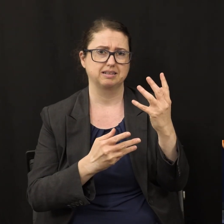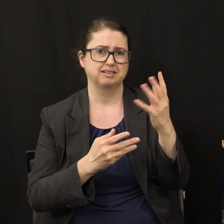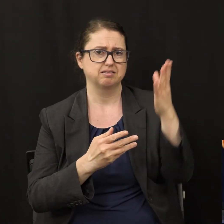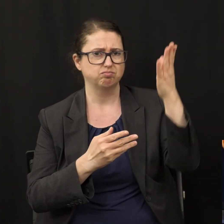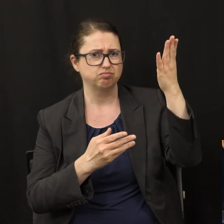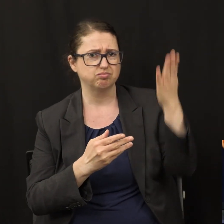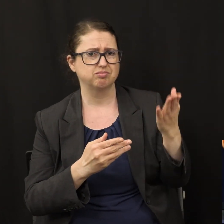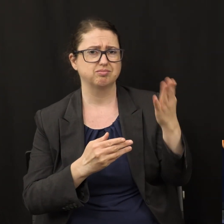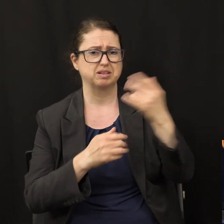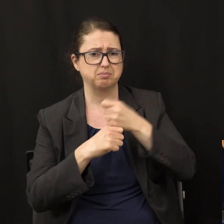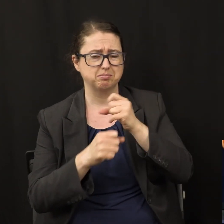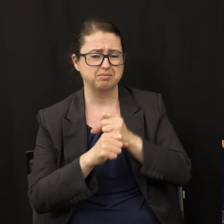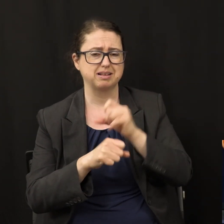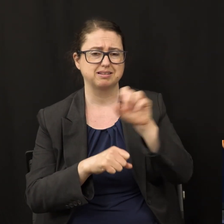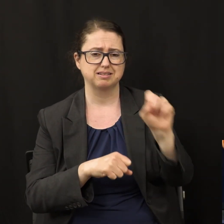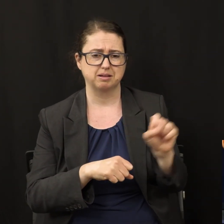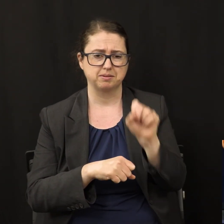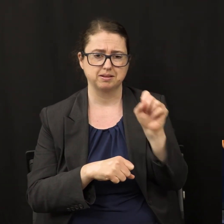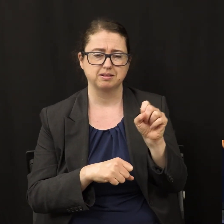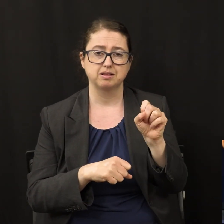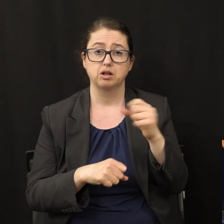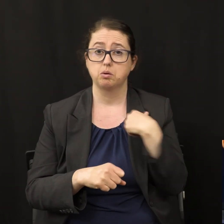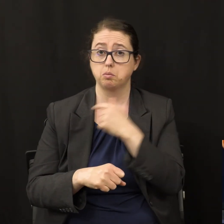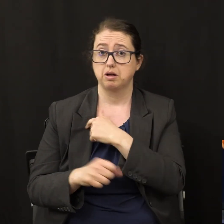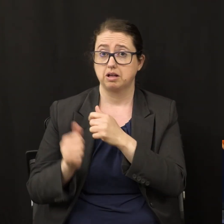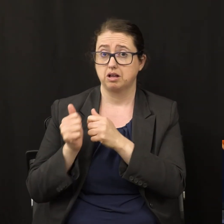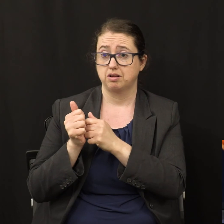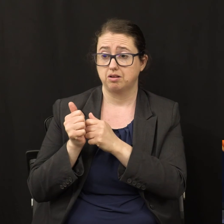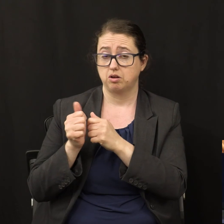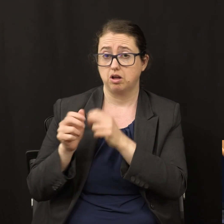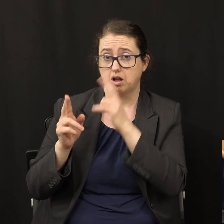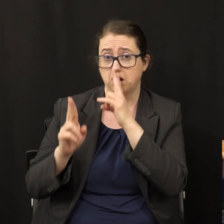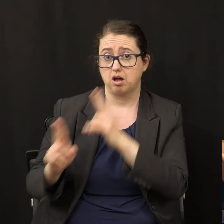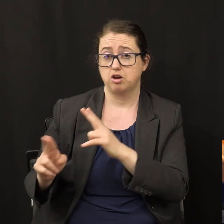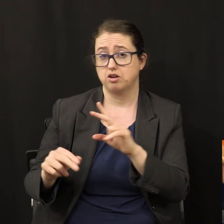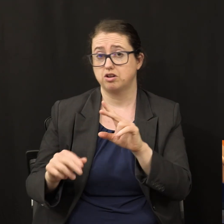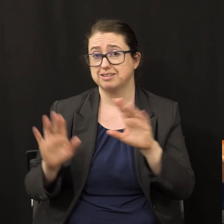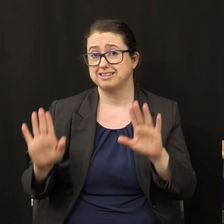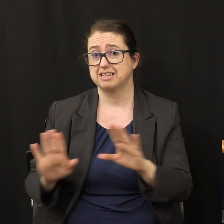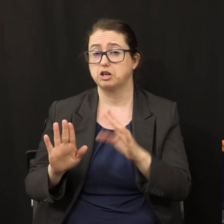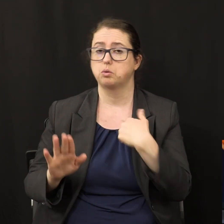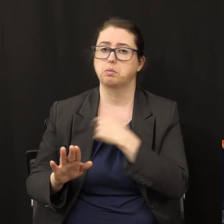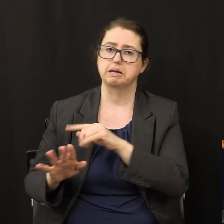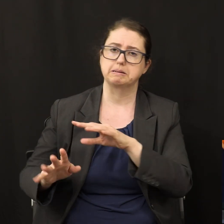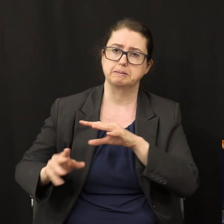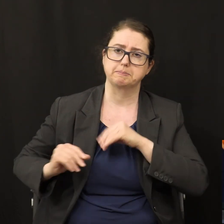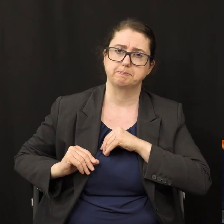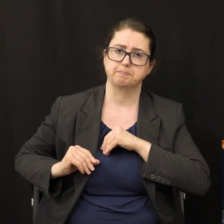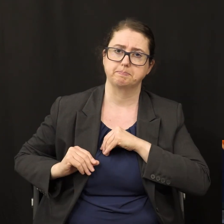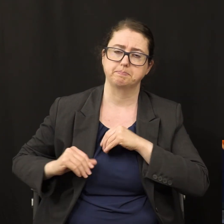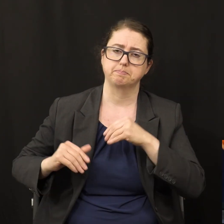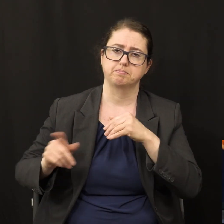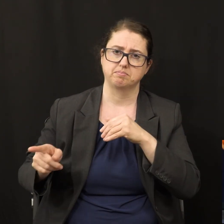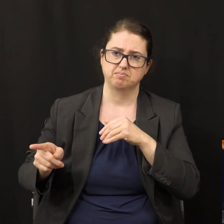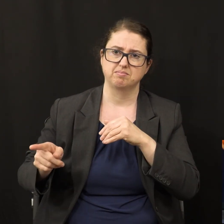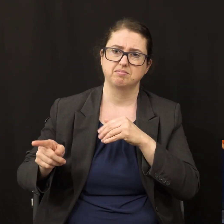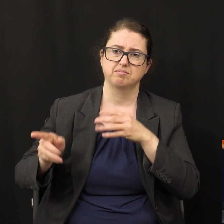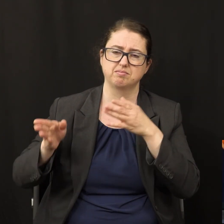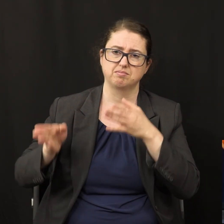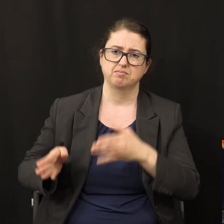the sabbath and when we keep the first day of the week we are accepting the authority of the one who changed the sabbath